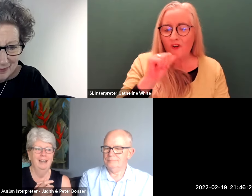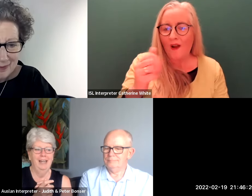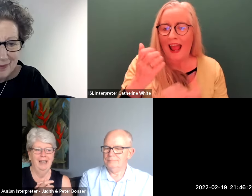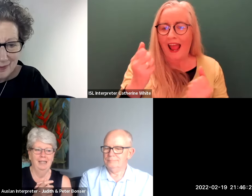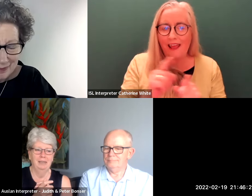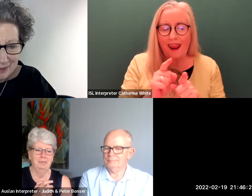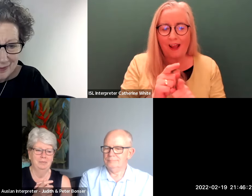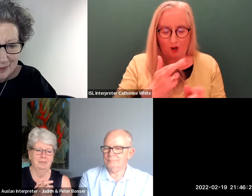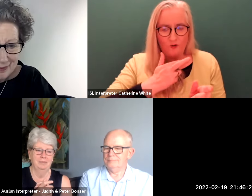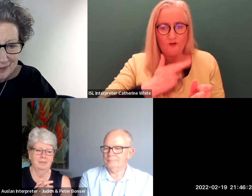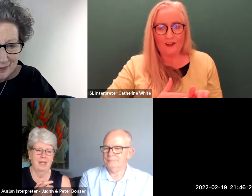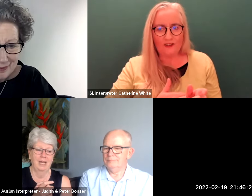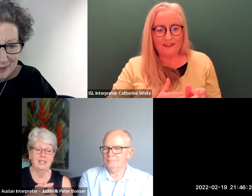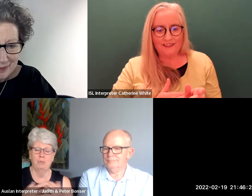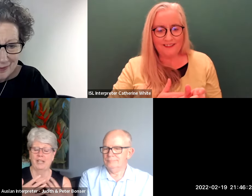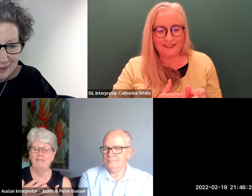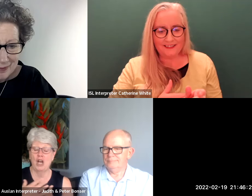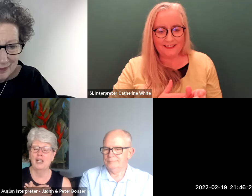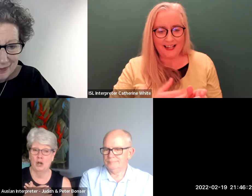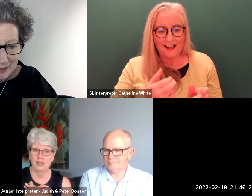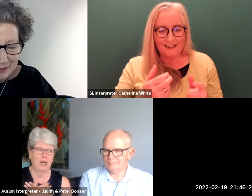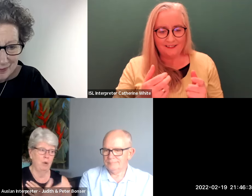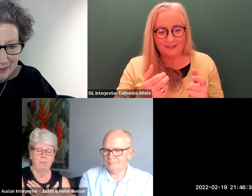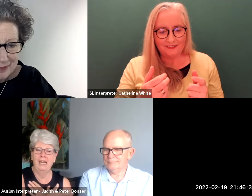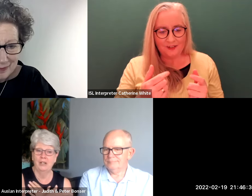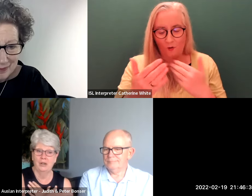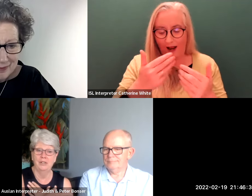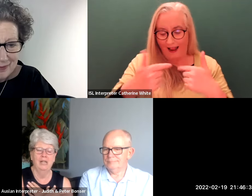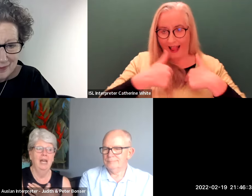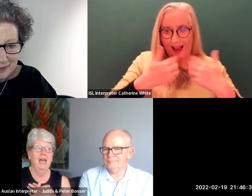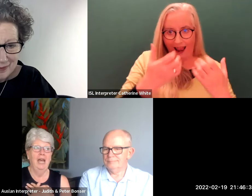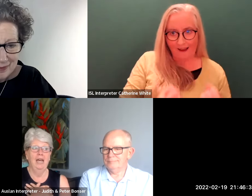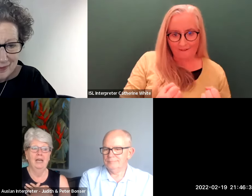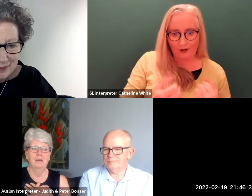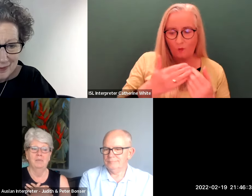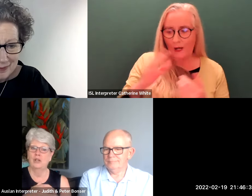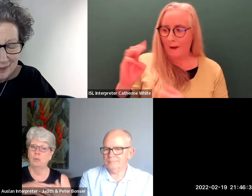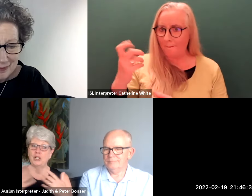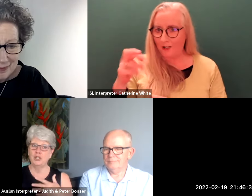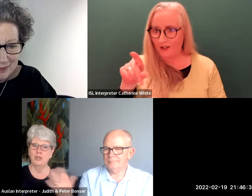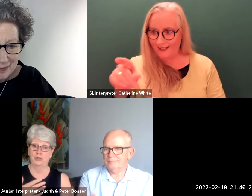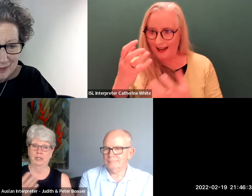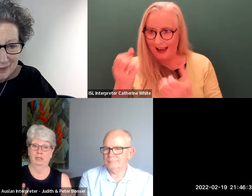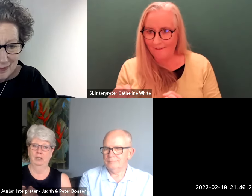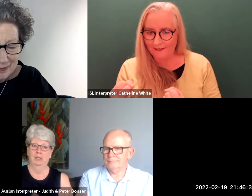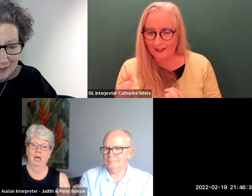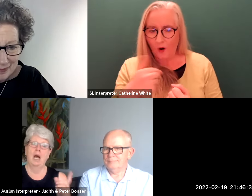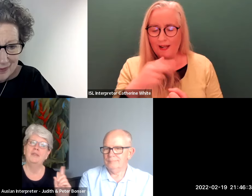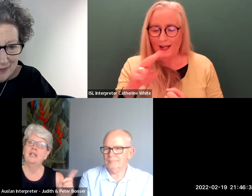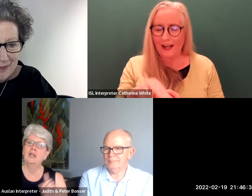um i guess what gift i got and what peter got um so that we could choose